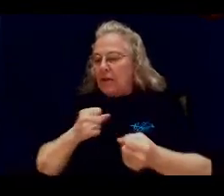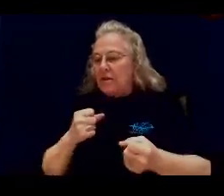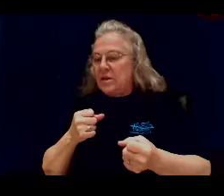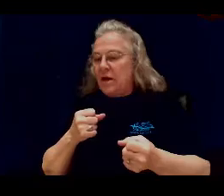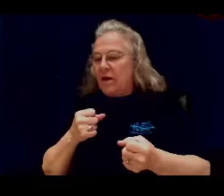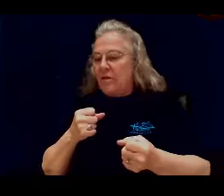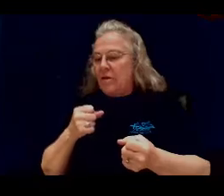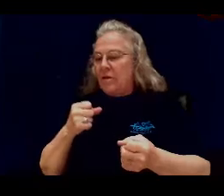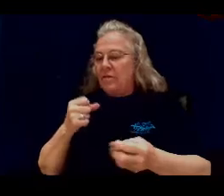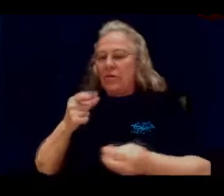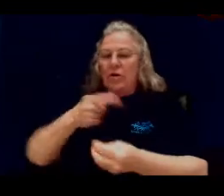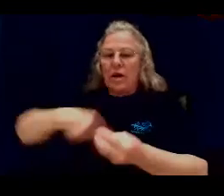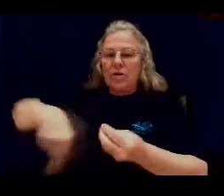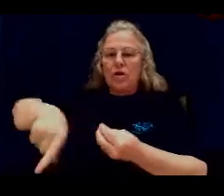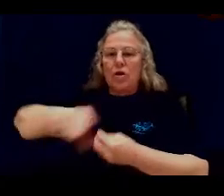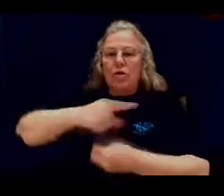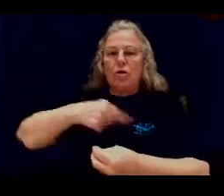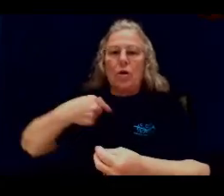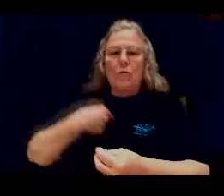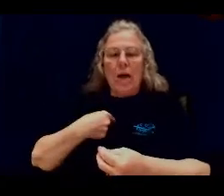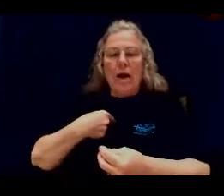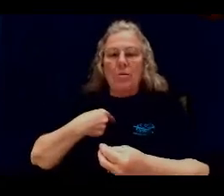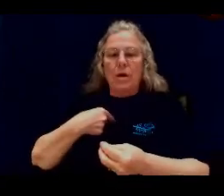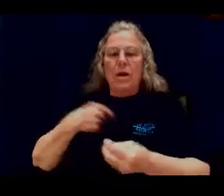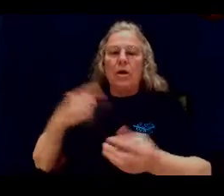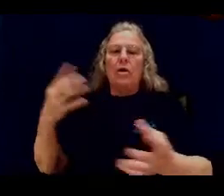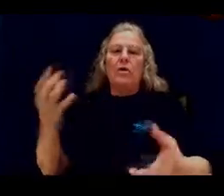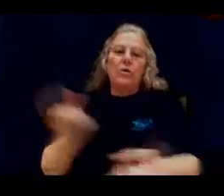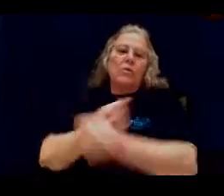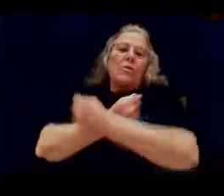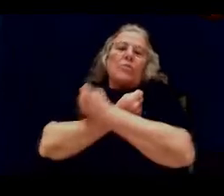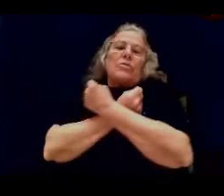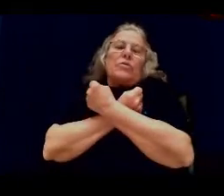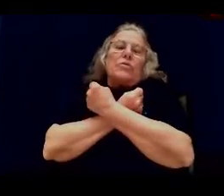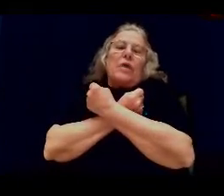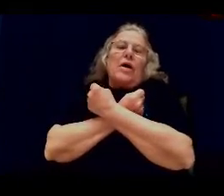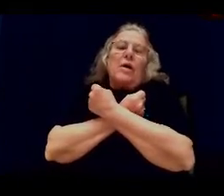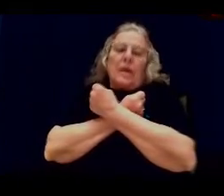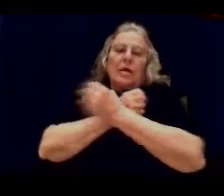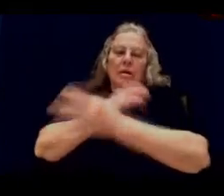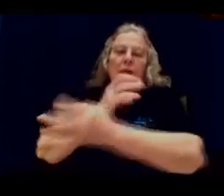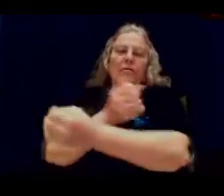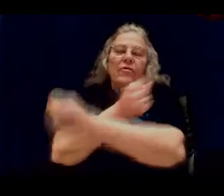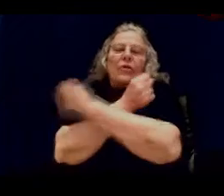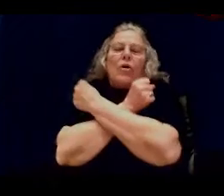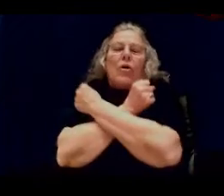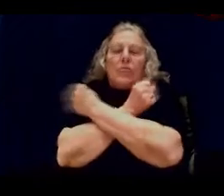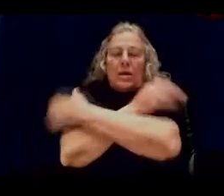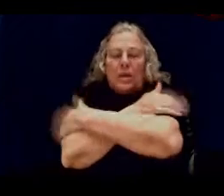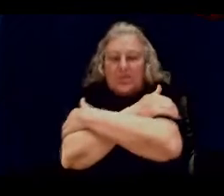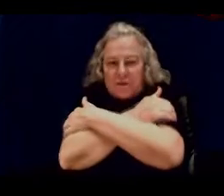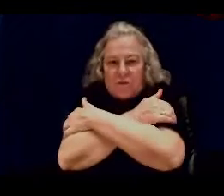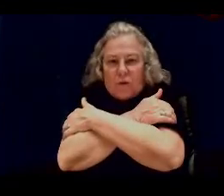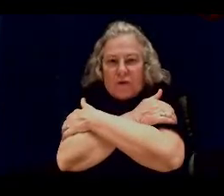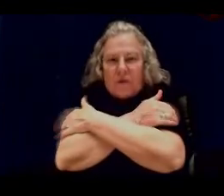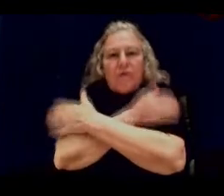Instead of. You're not just going to do around me. You're going to do the hugging. Feel your arms. And that's the way that